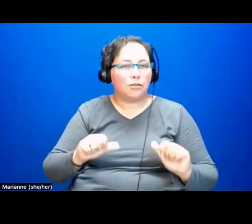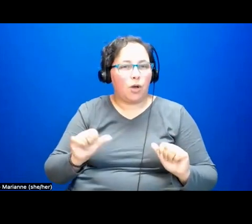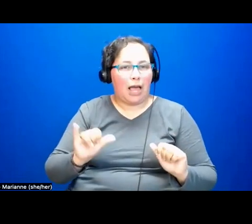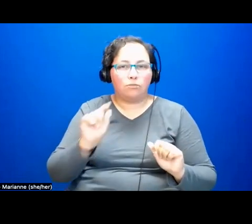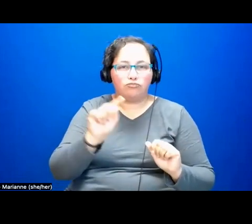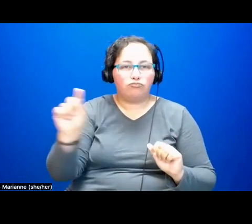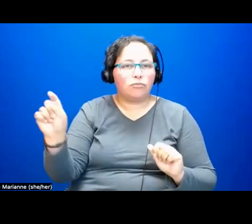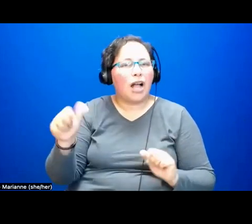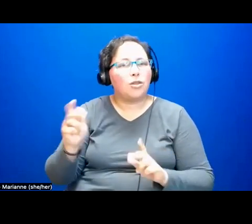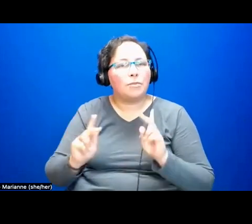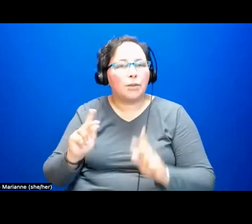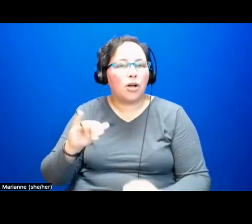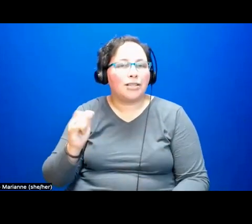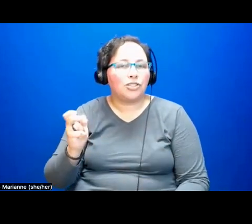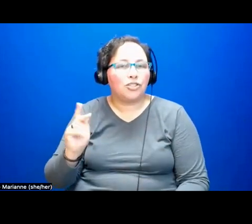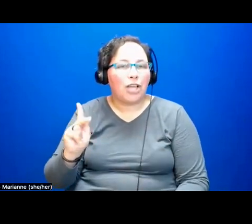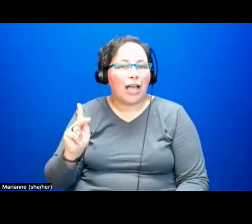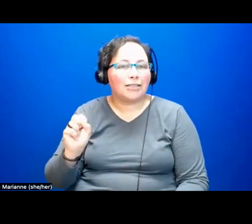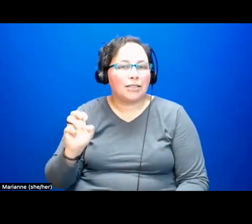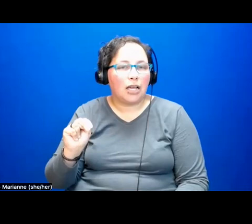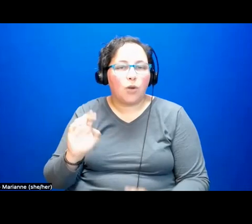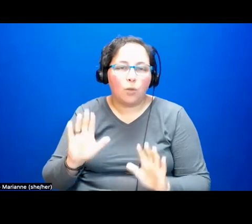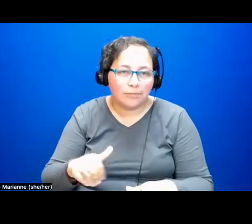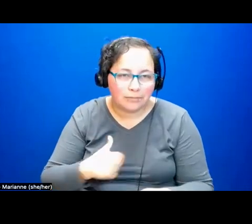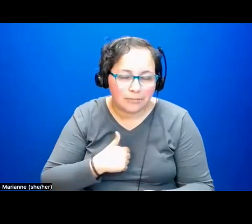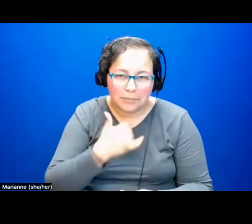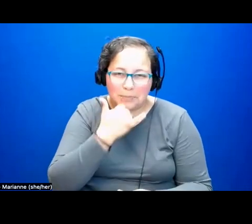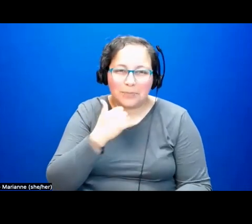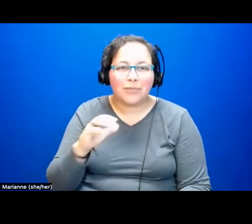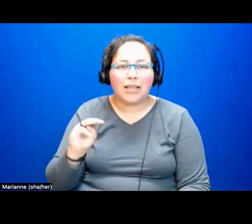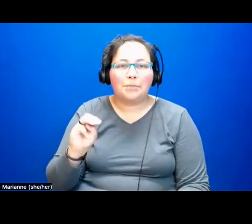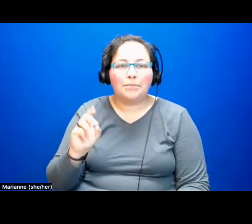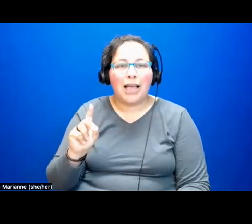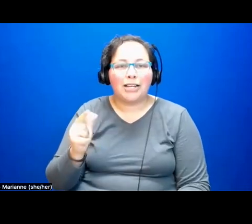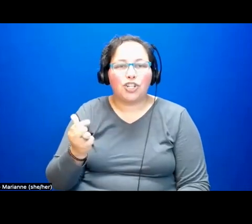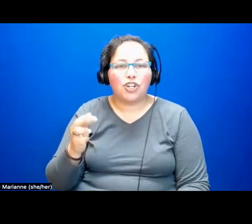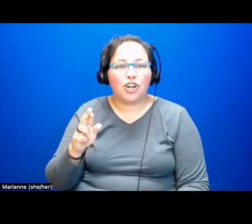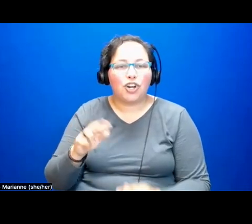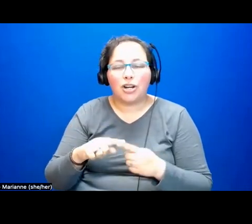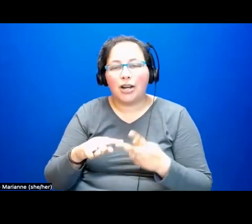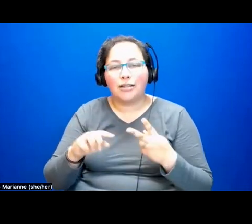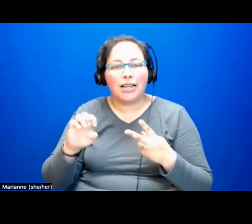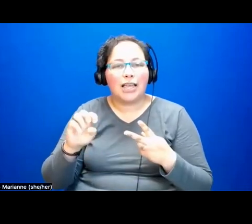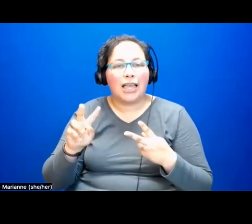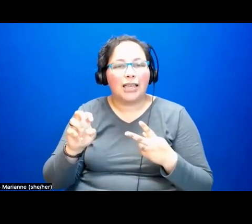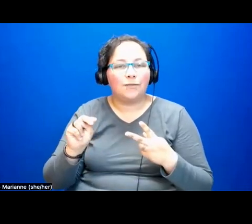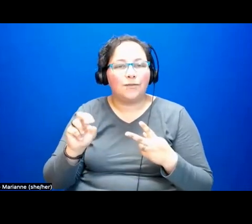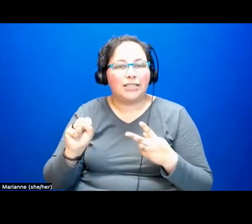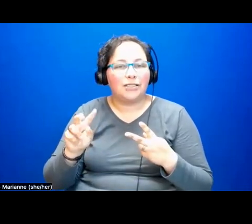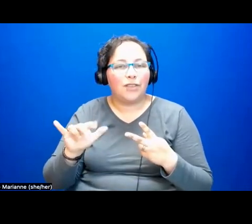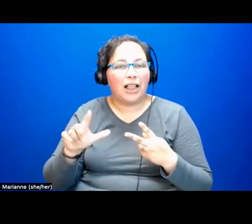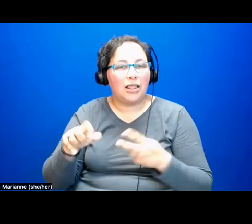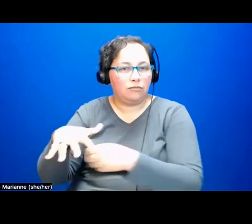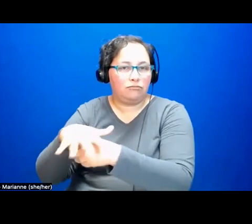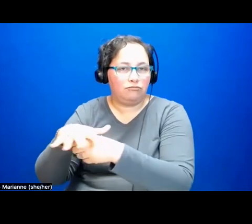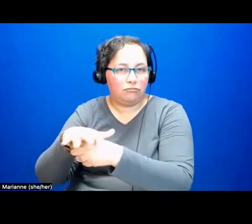in Jackson and, excuse me, in Medgar Eversville and elsewhere have been working so hard to realize, that